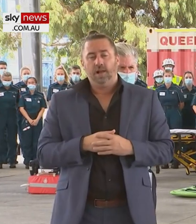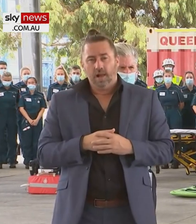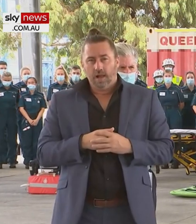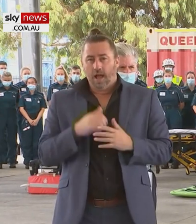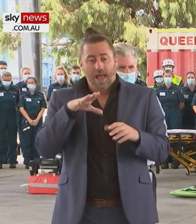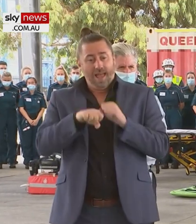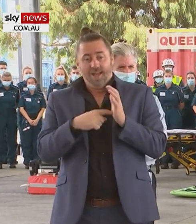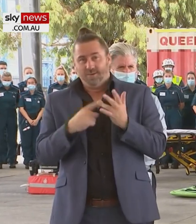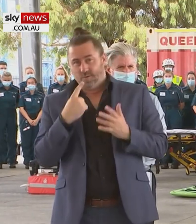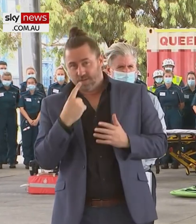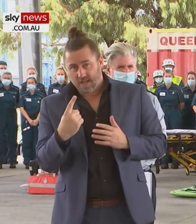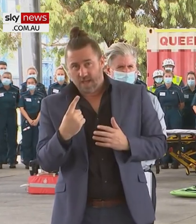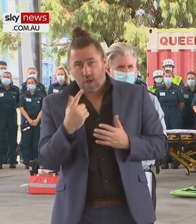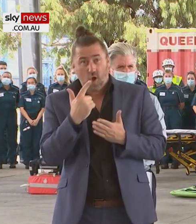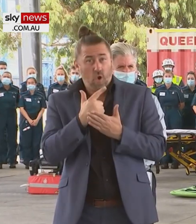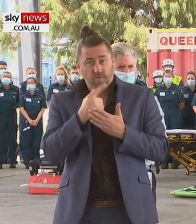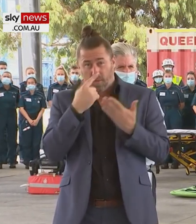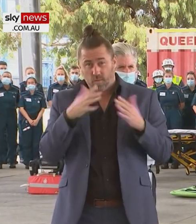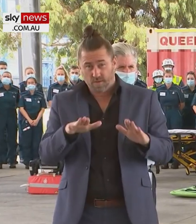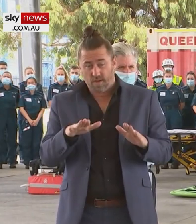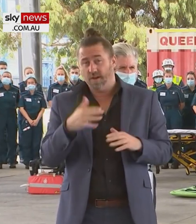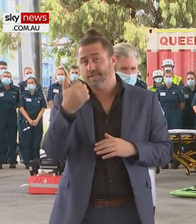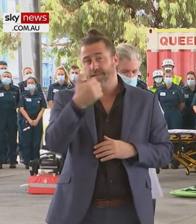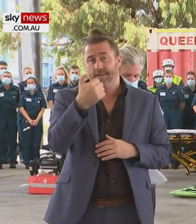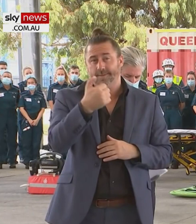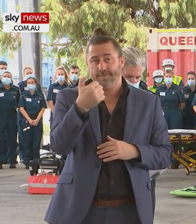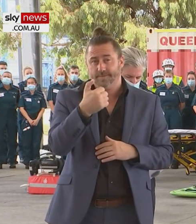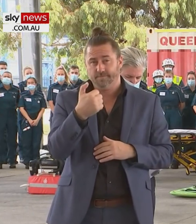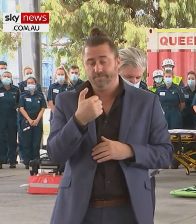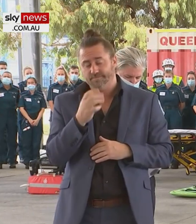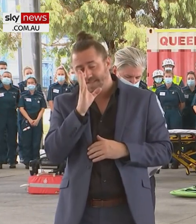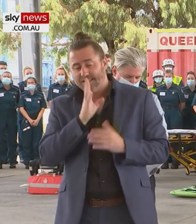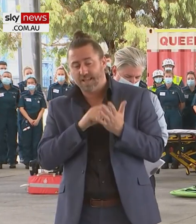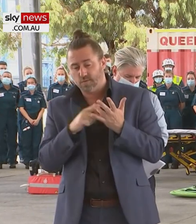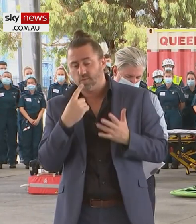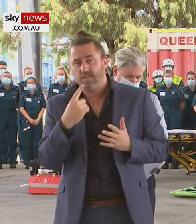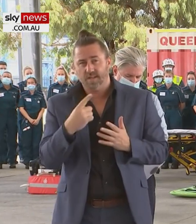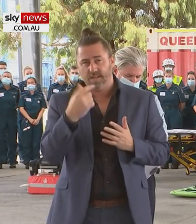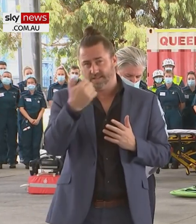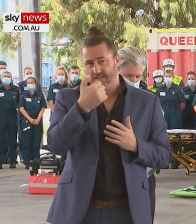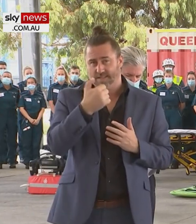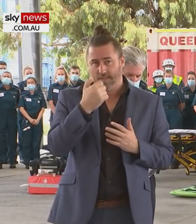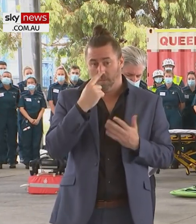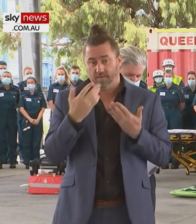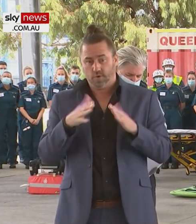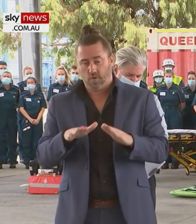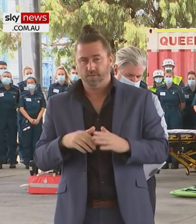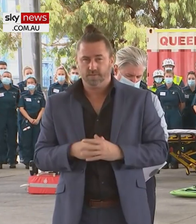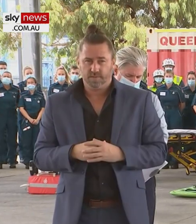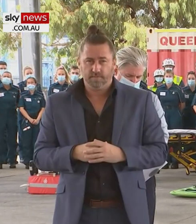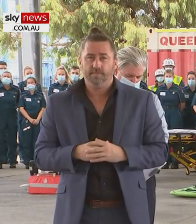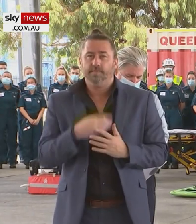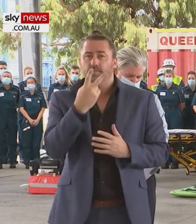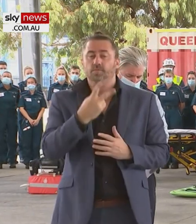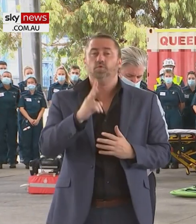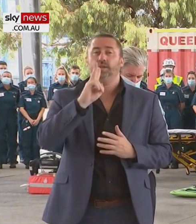can report a high number of deaths again, 16 deaths reported in the last 24 hours. That brings us to